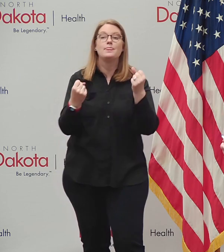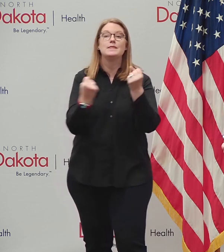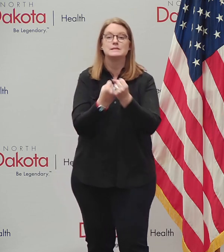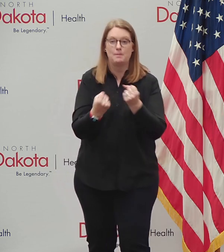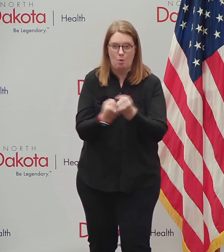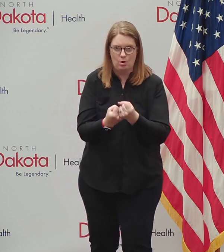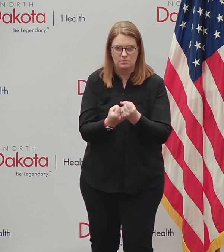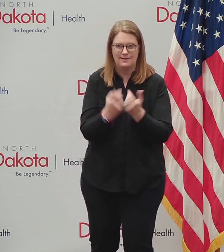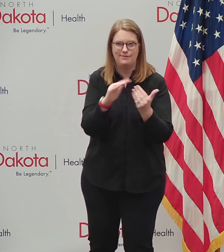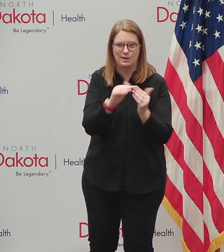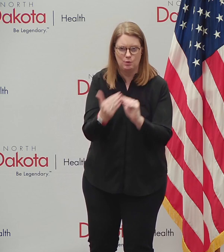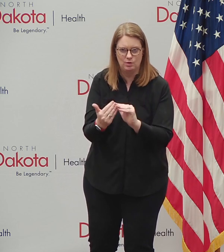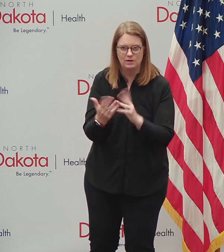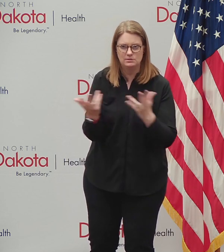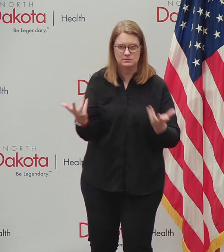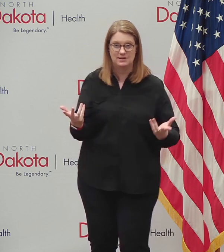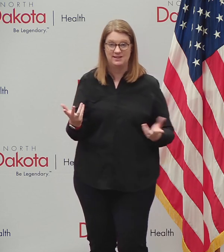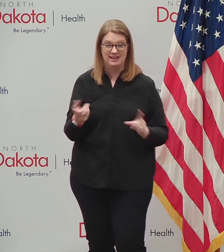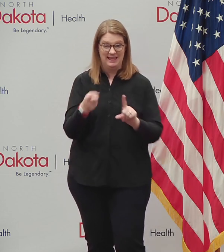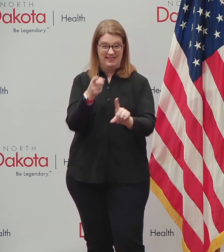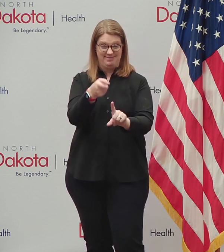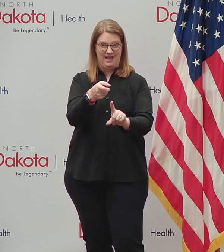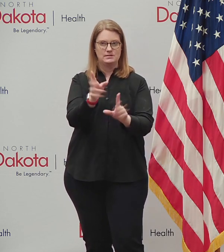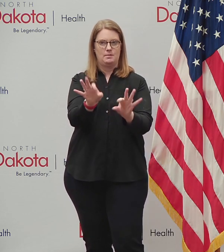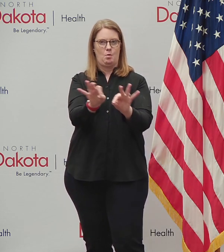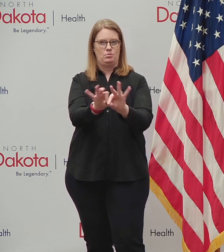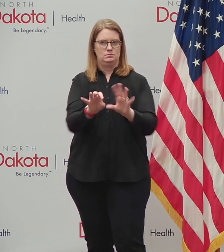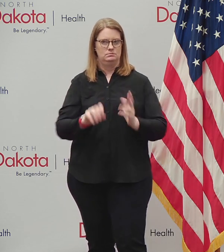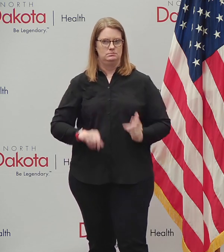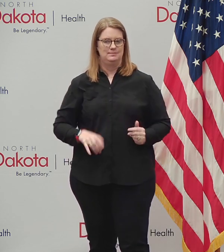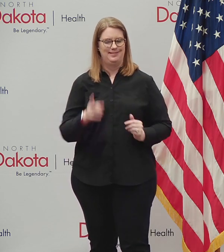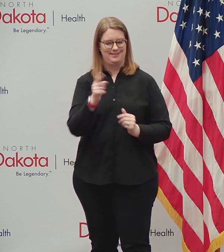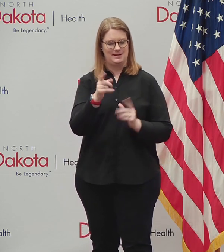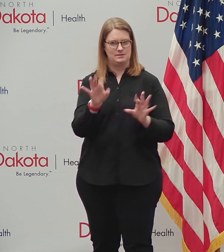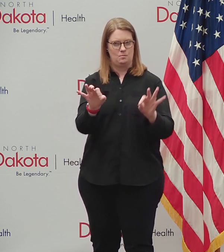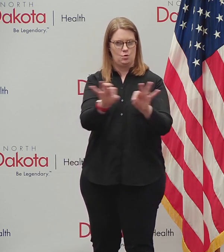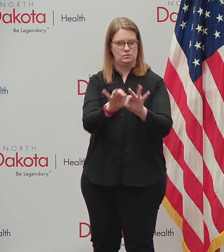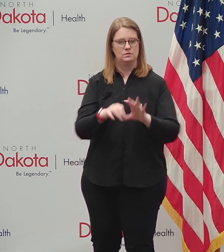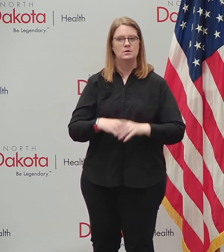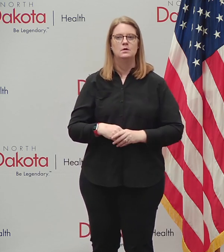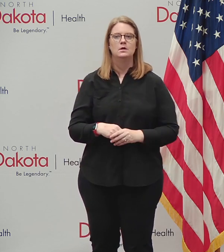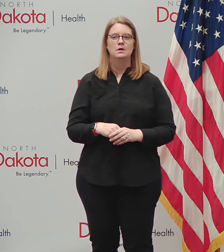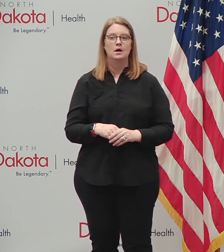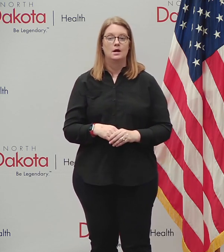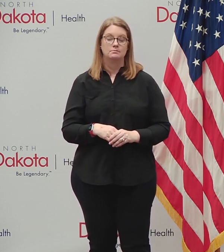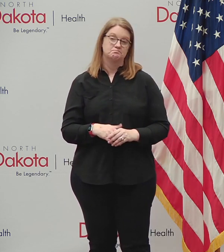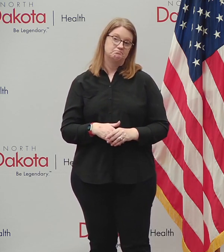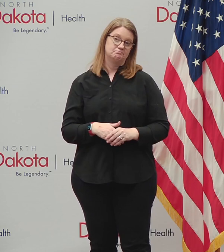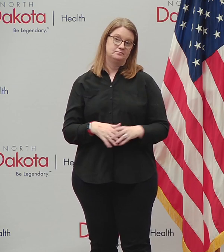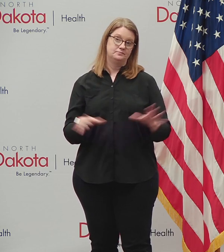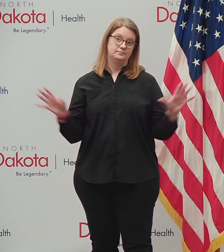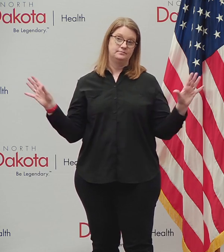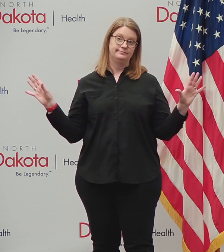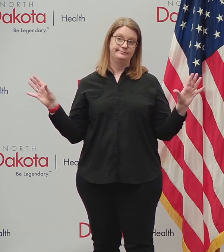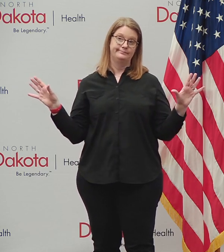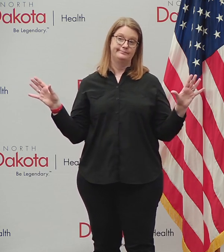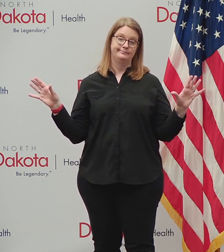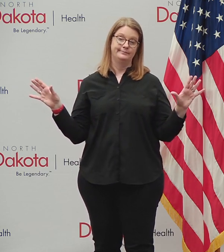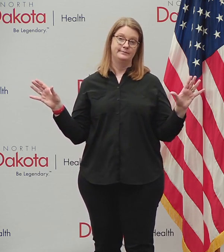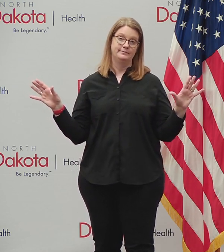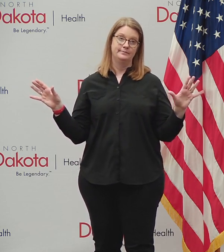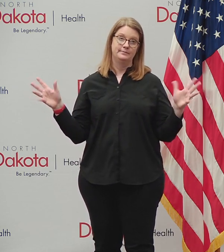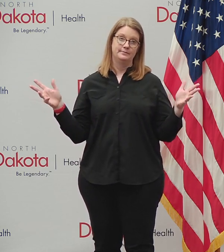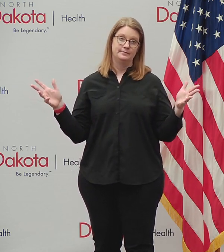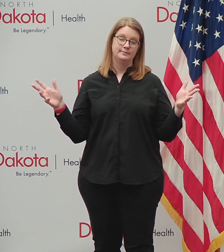those actions. You know, that's the real, it's a real key, uh, at that level too. So we're, but again, coming together, uh, coming